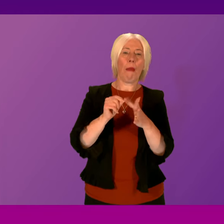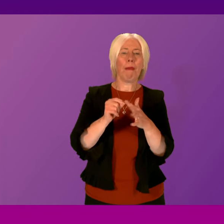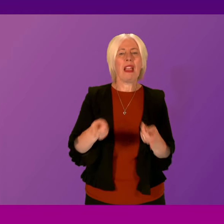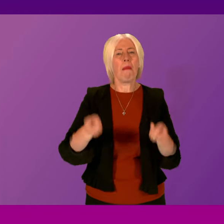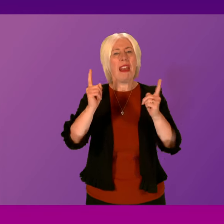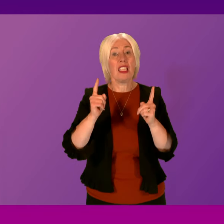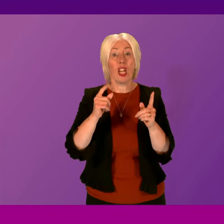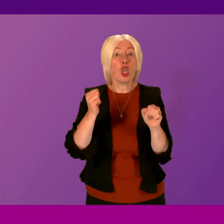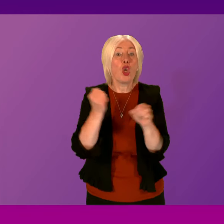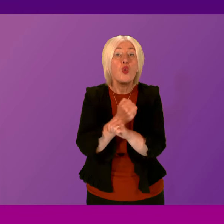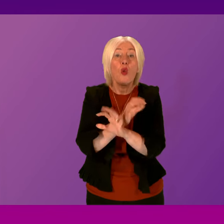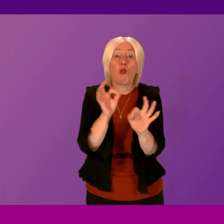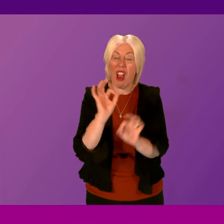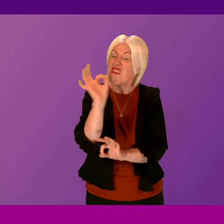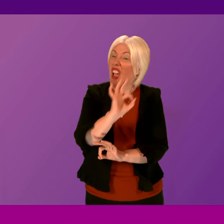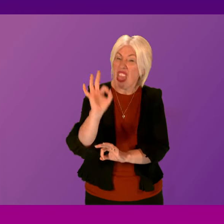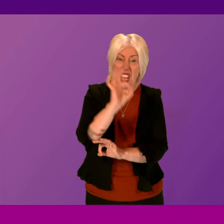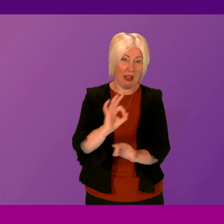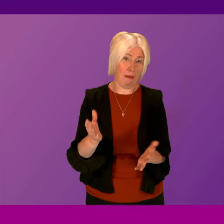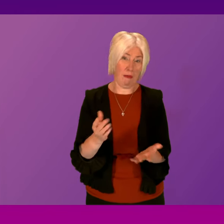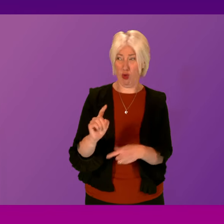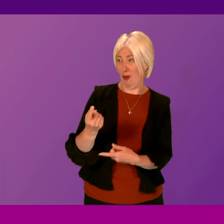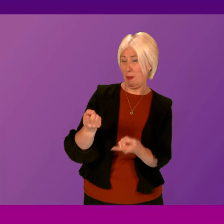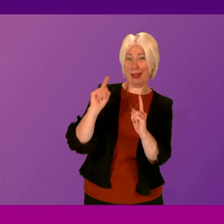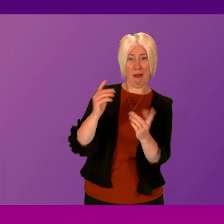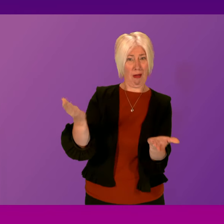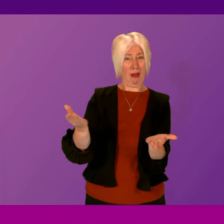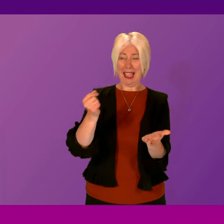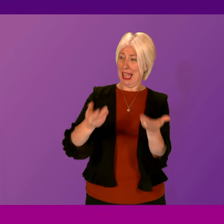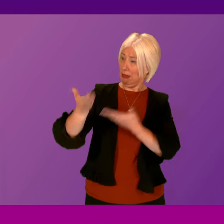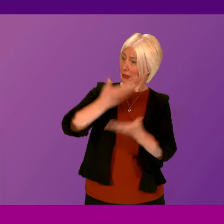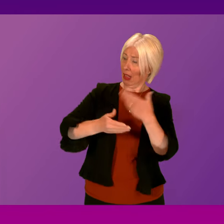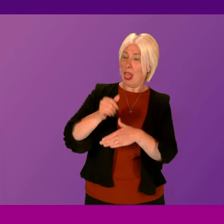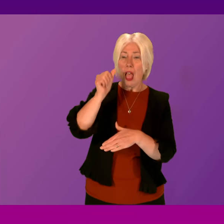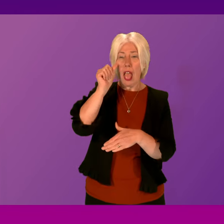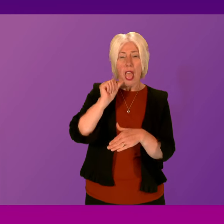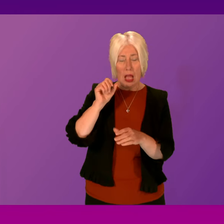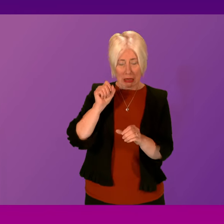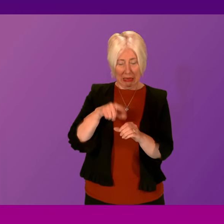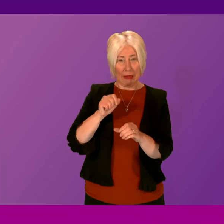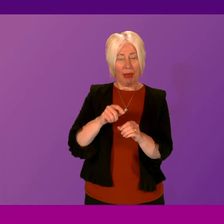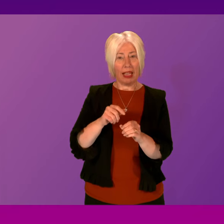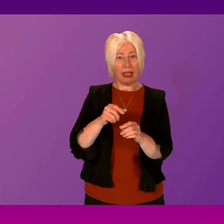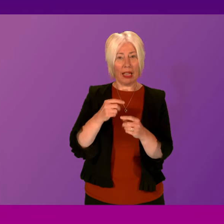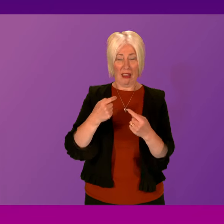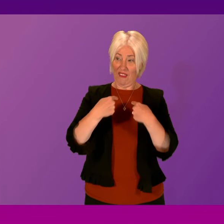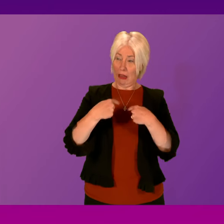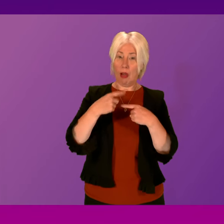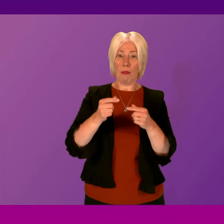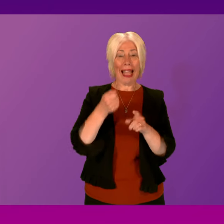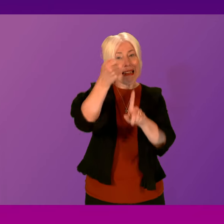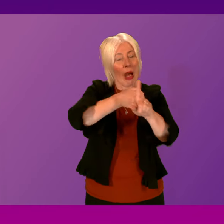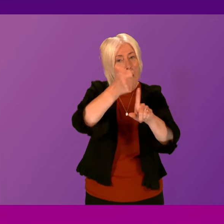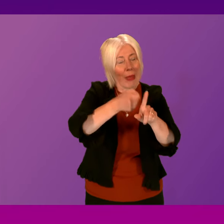precisely nothing. So can the first minister tell spiking victims and campaigners when the round table